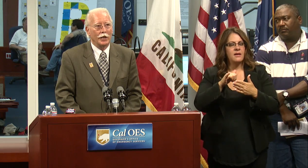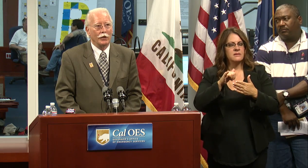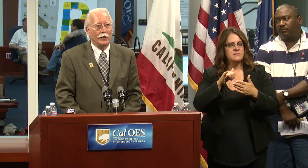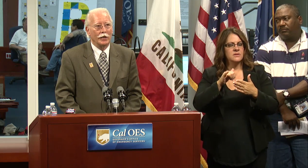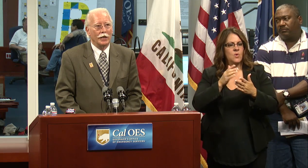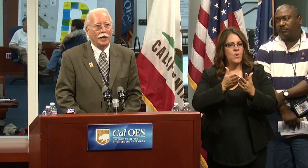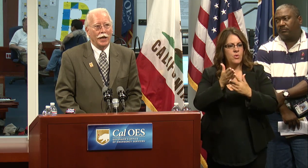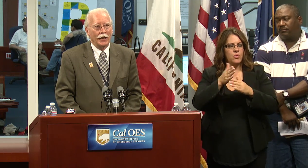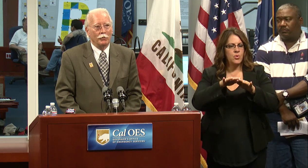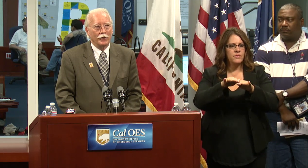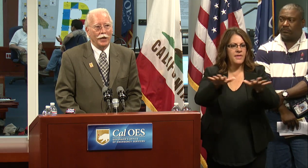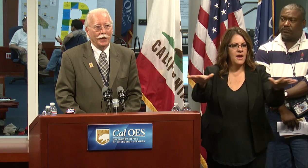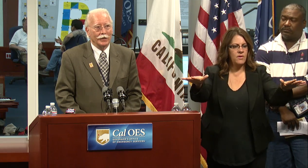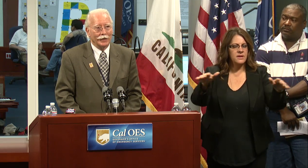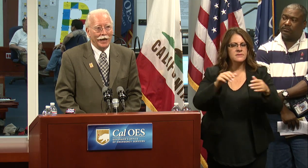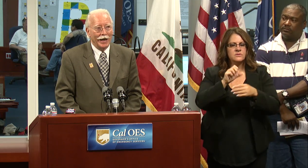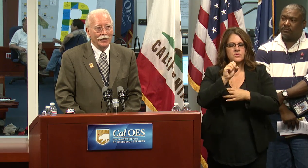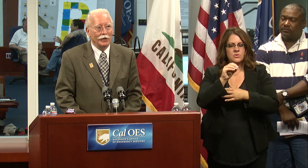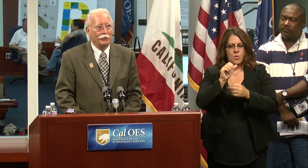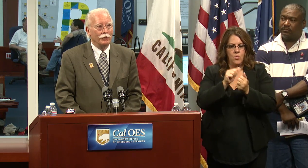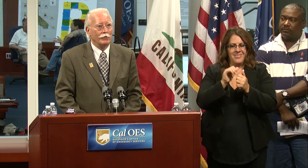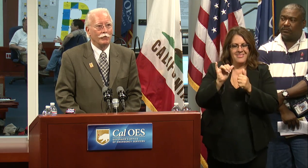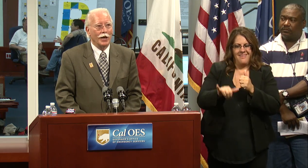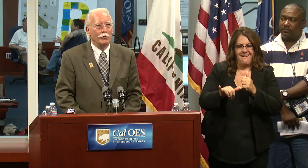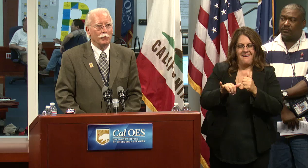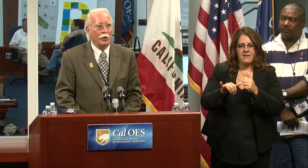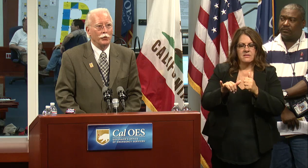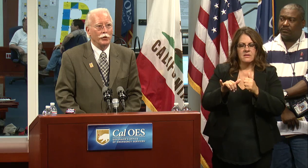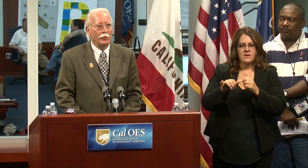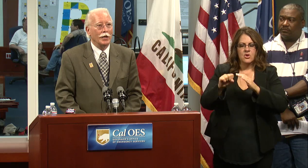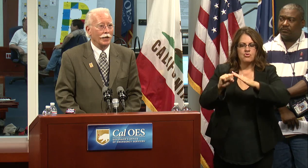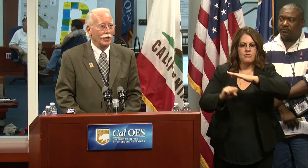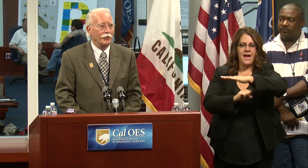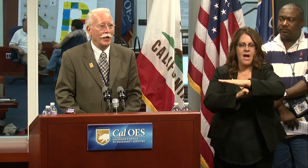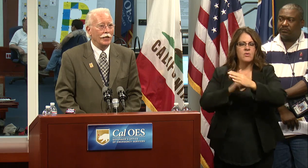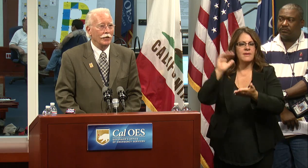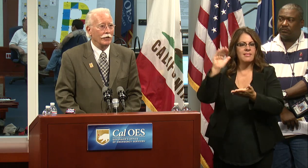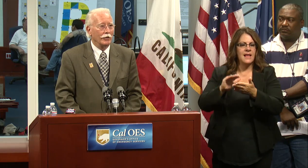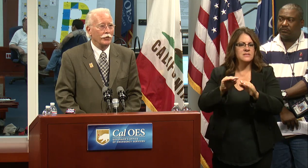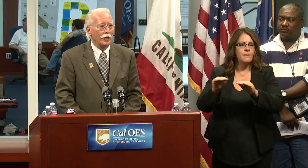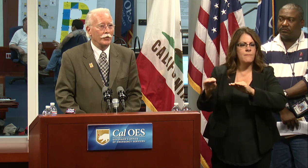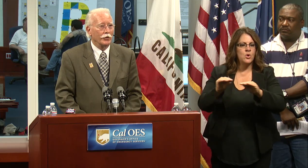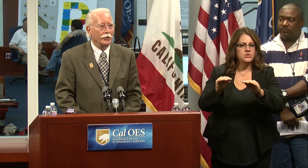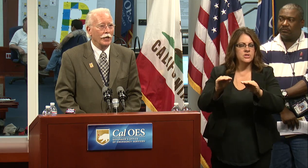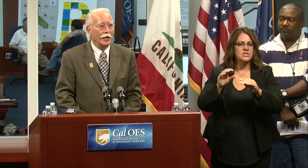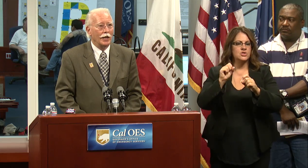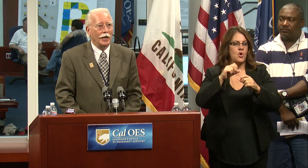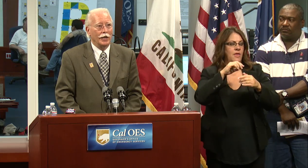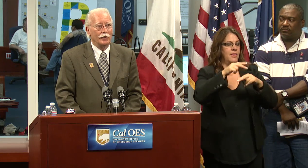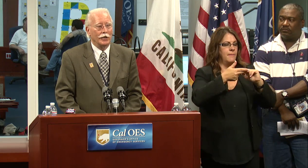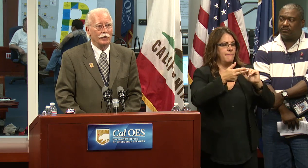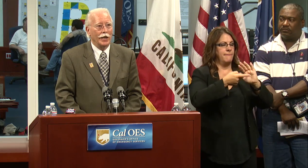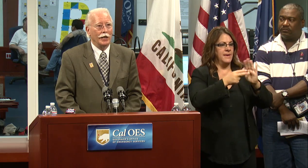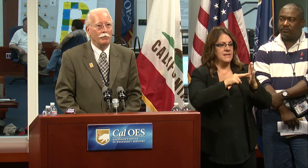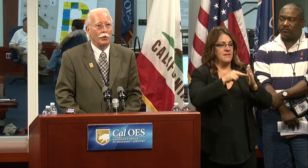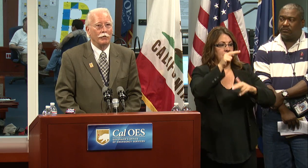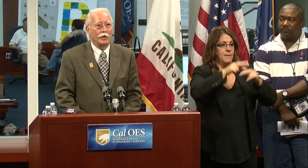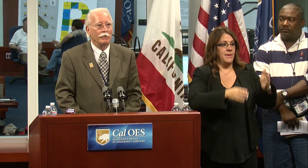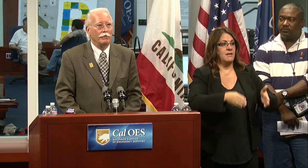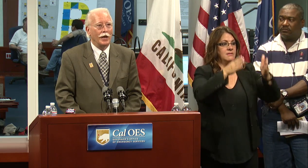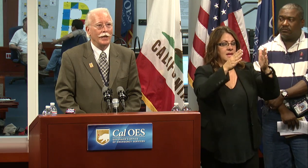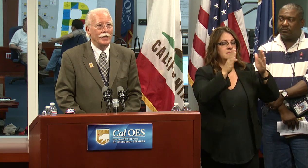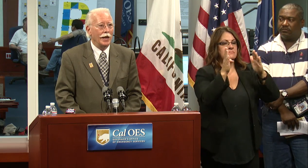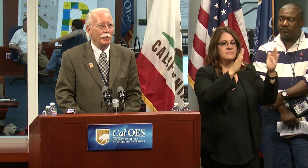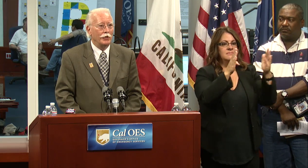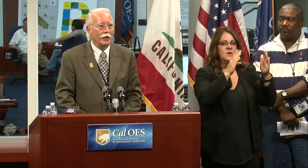went through the area. And with that lack of ground motion, we got less shaking onto the structures. And, uh, had more